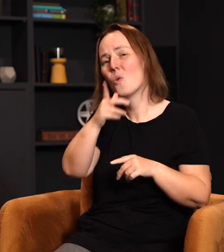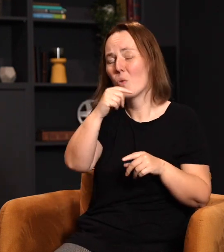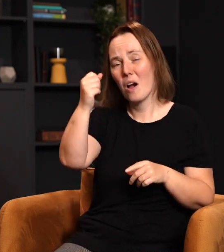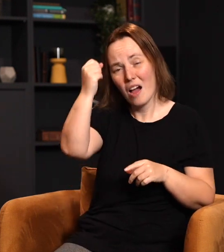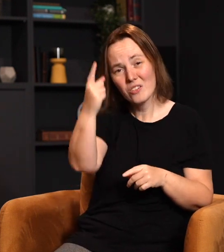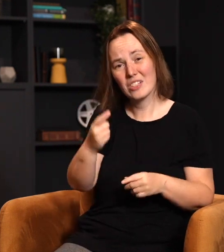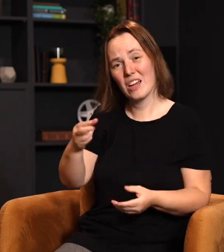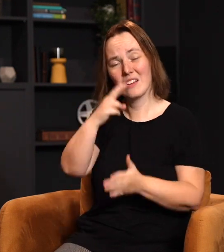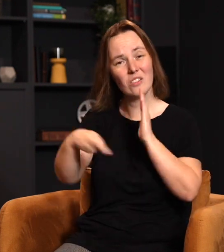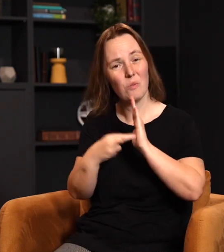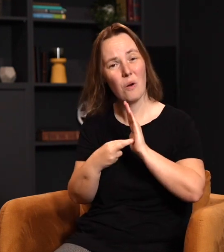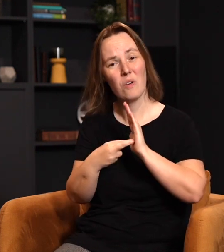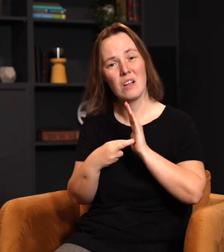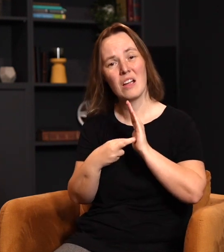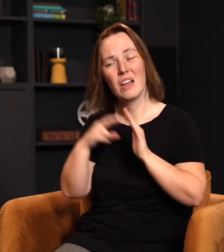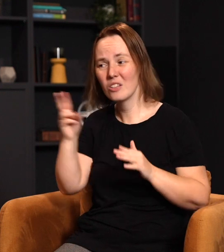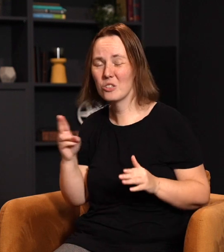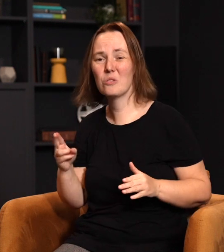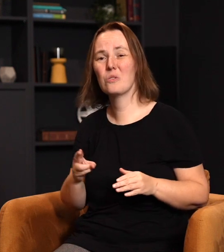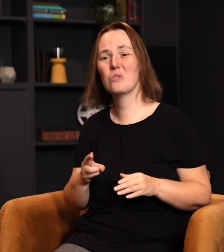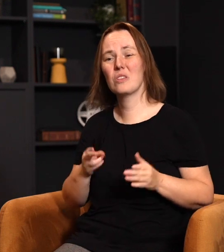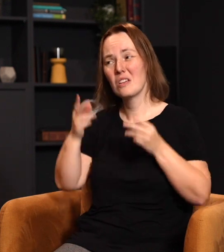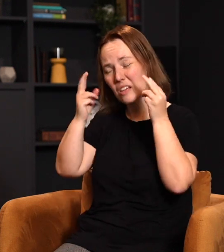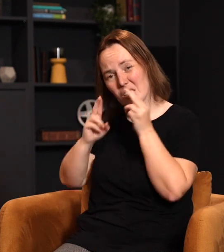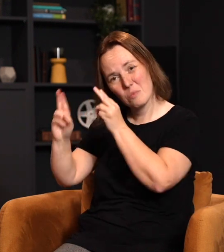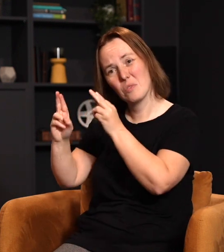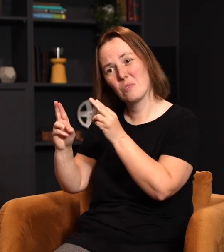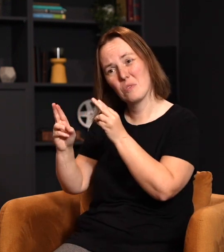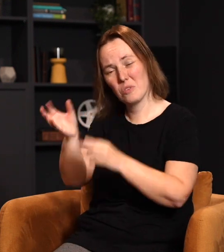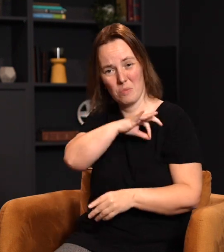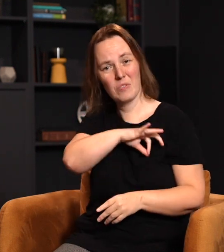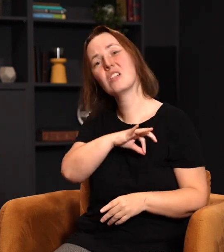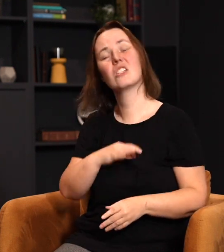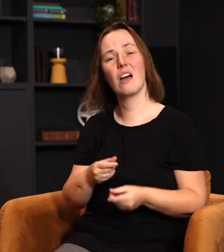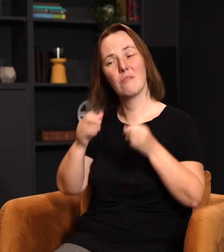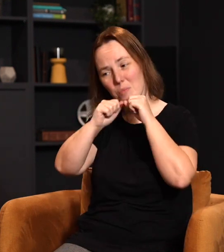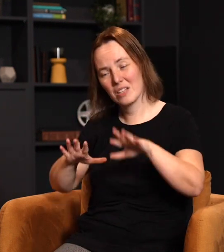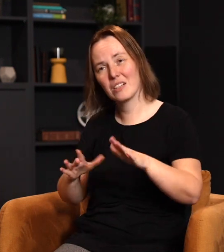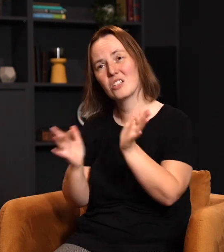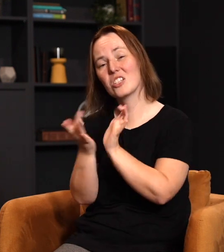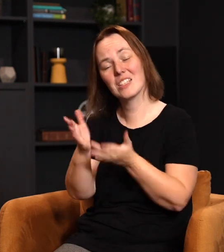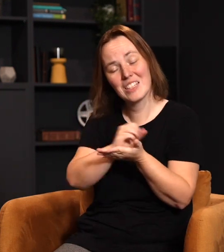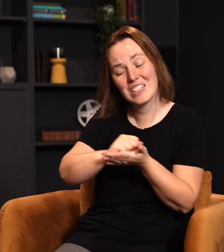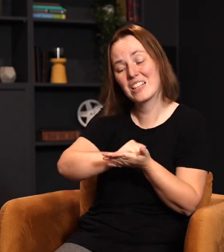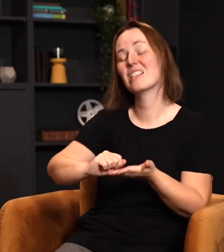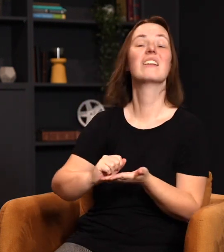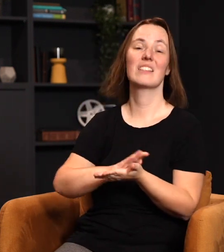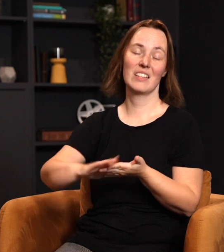actually exercise the privilege of blessing. In fact, the Bible says in Revelation 1, 6, that Jesus has cleansed us, forgiven